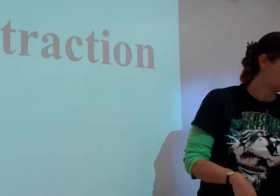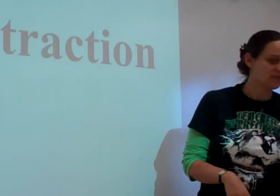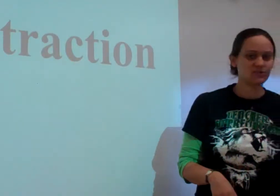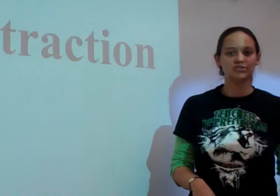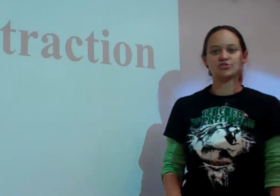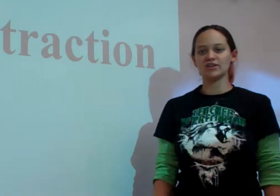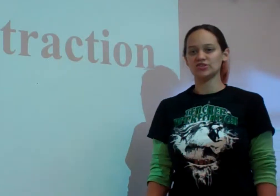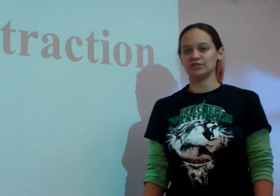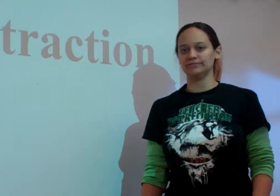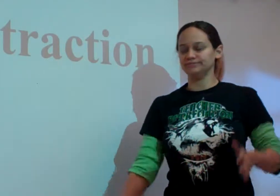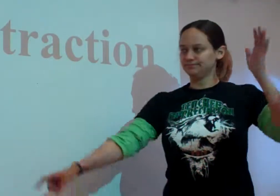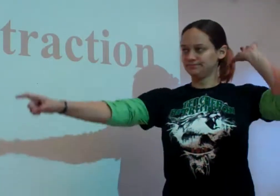Distraction.